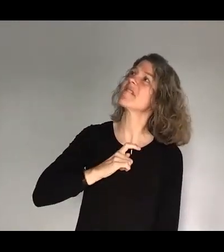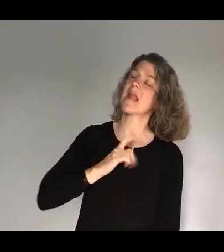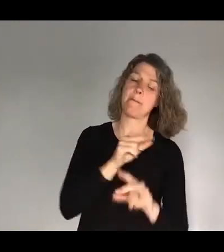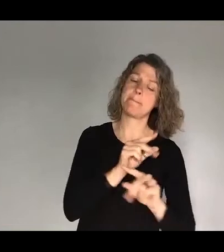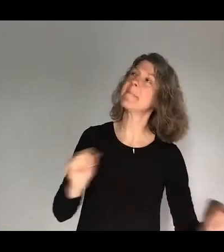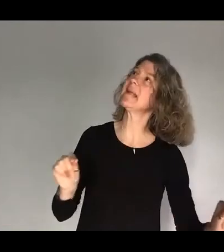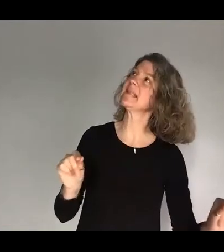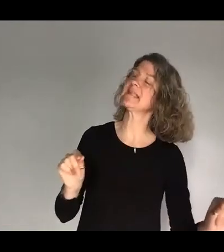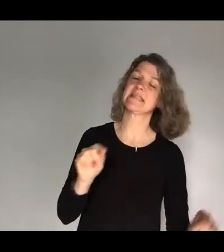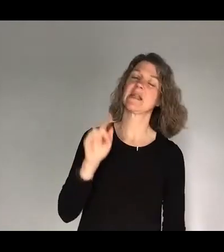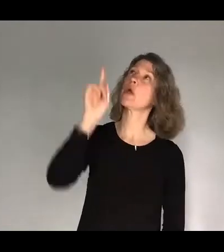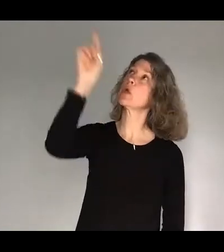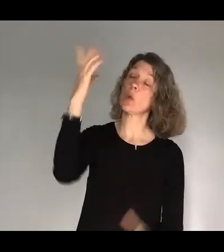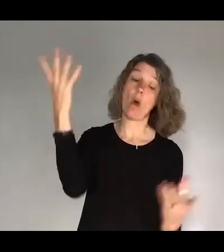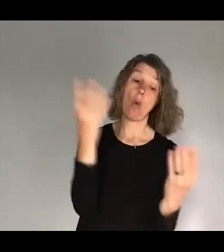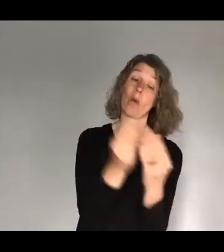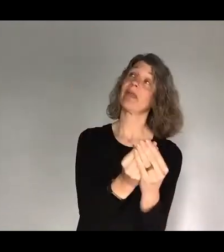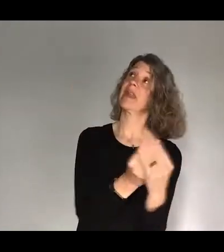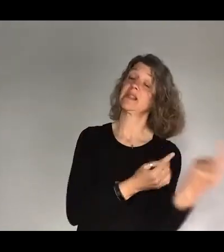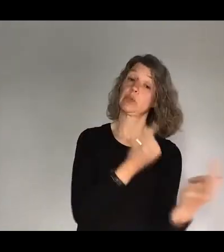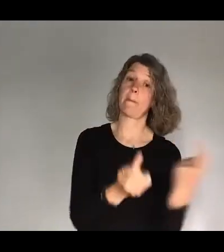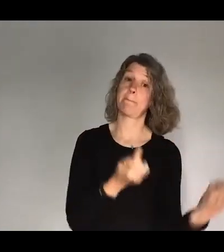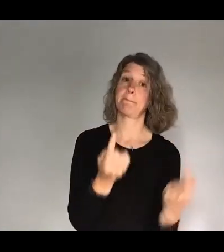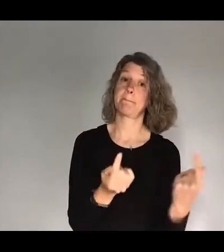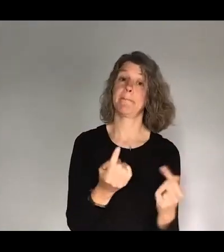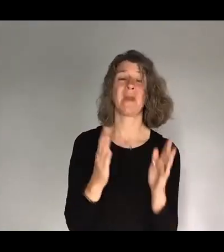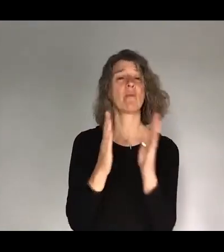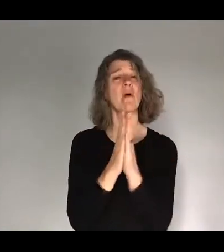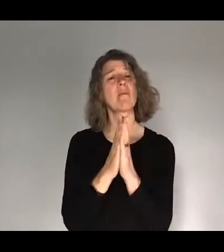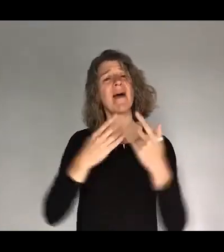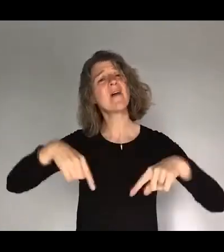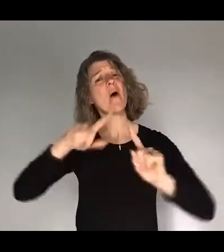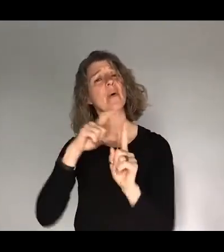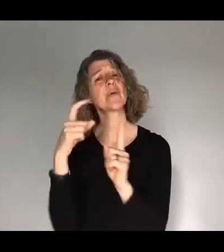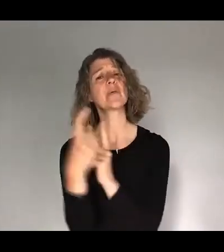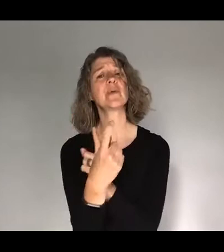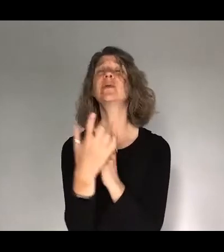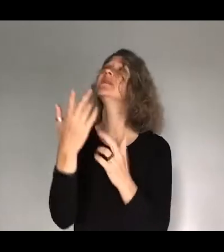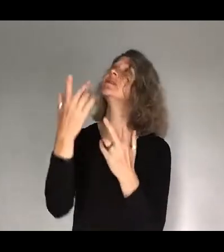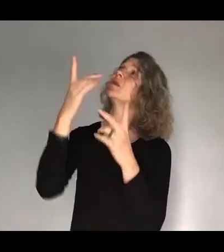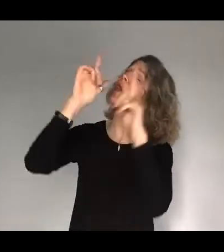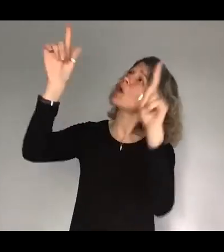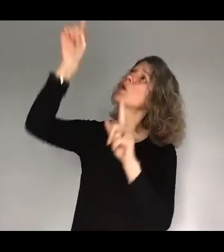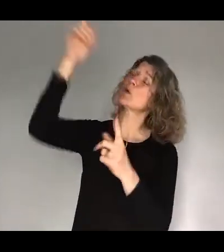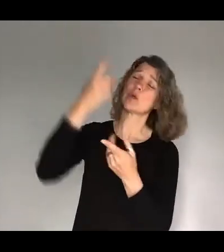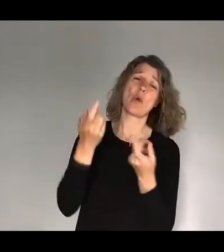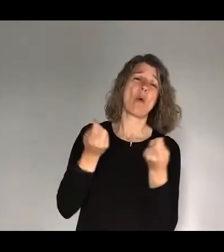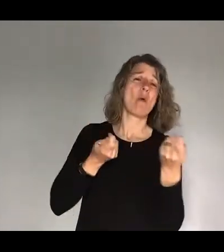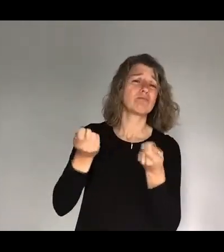are with them? And we pray for our community as well, Lord. We know you are the Lord and the leader who washes his